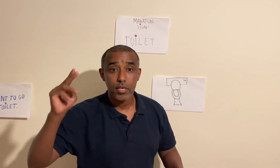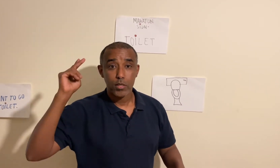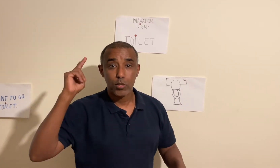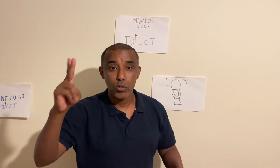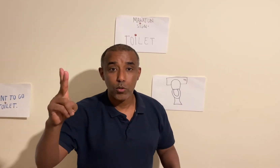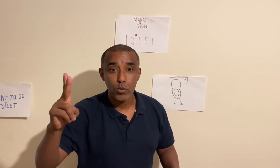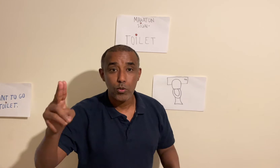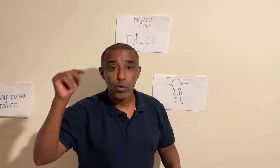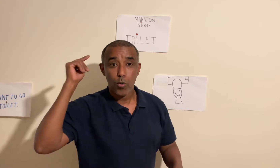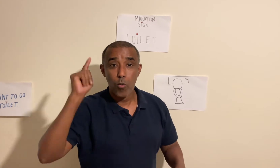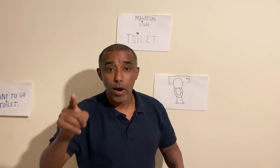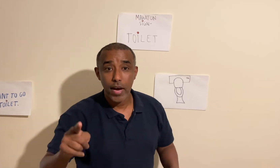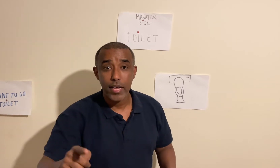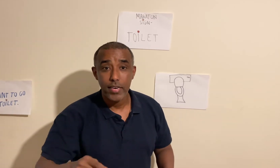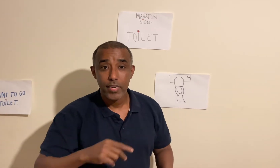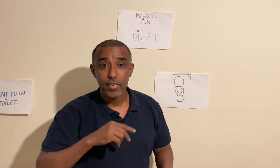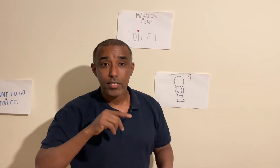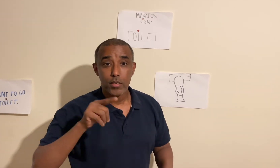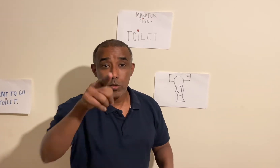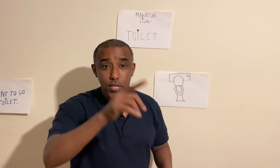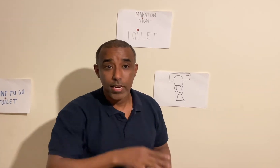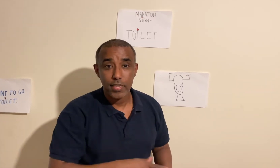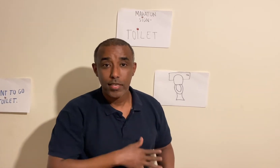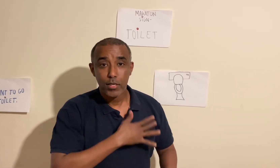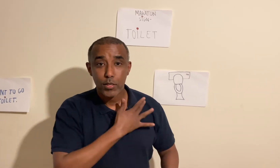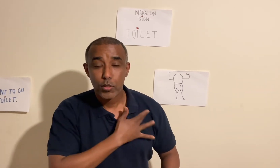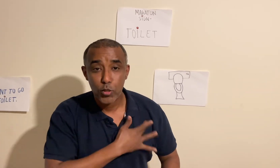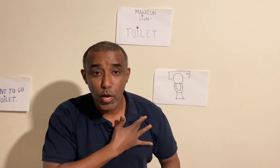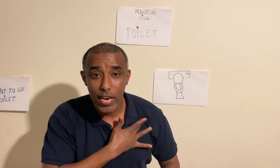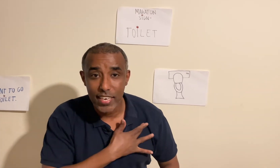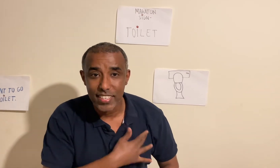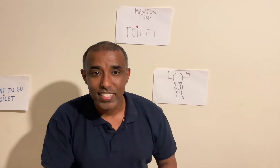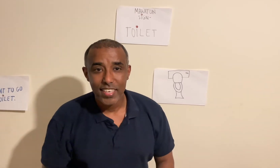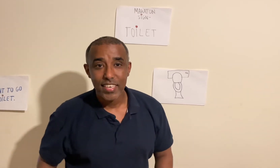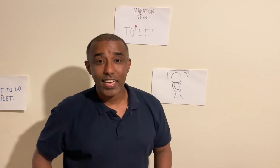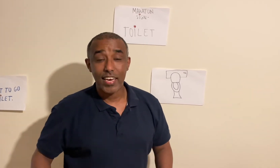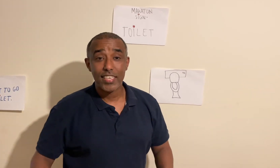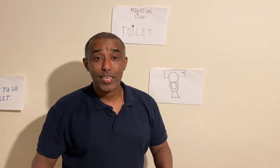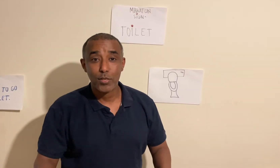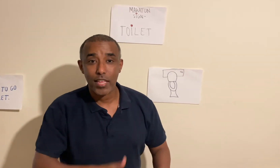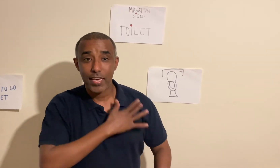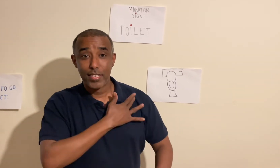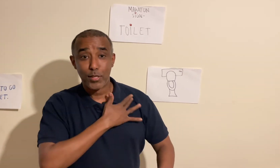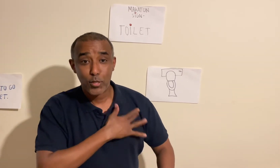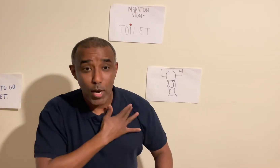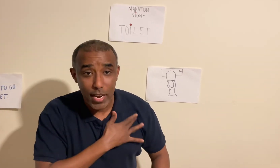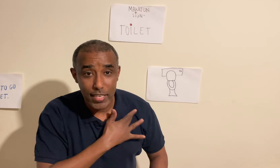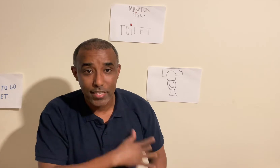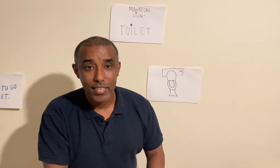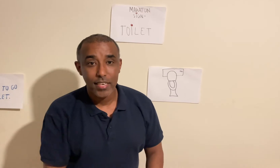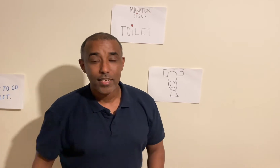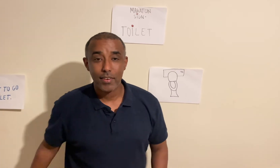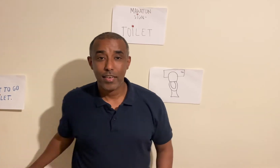two, one. You sign it. Toilet. And let's sign together. Toilet. Okay.